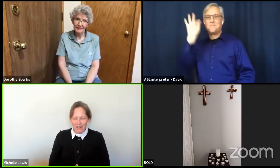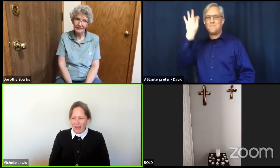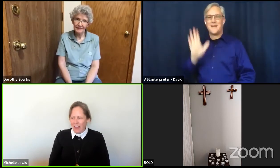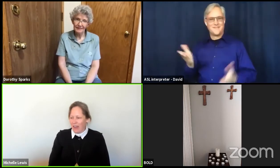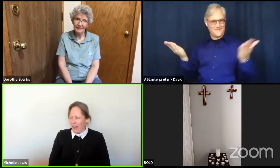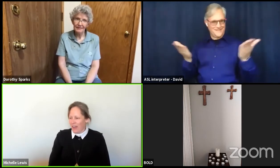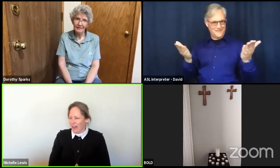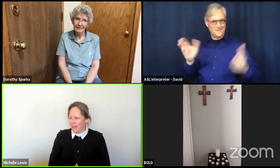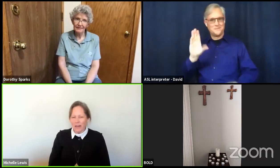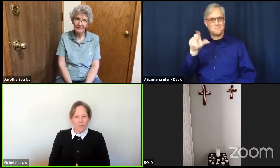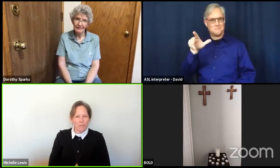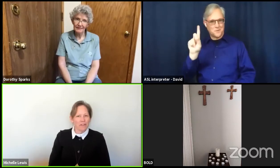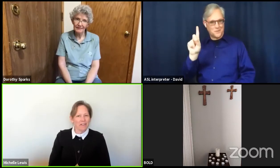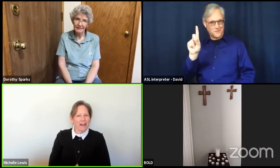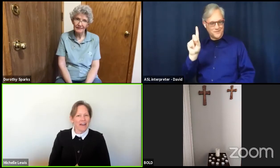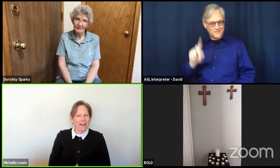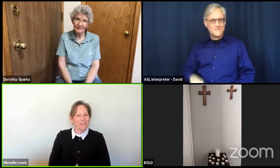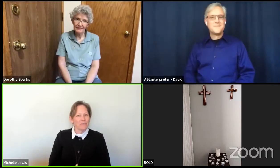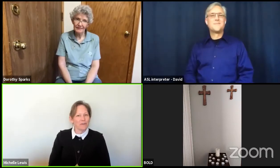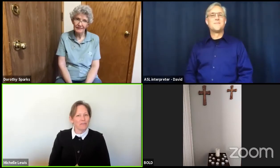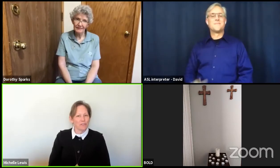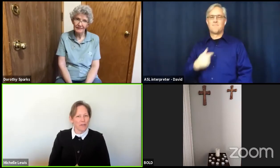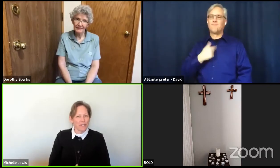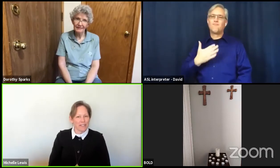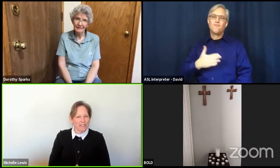And I'm glad that you have joined us.